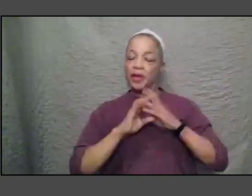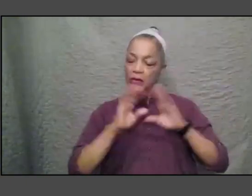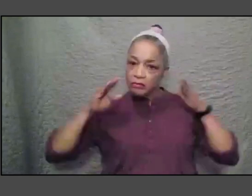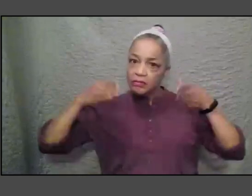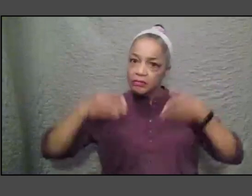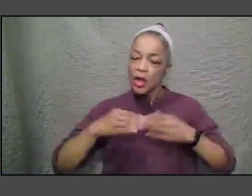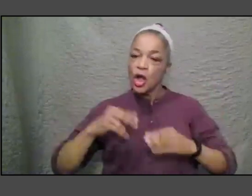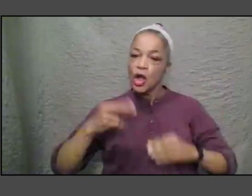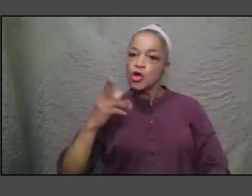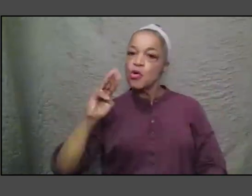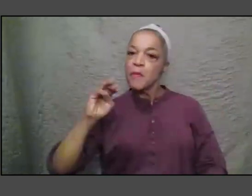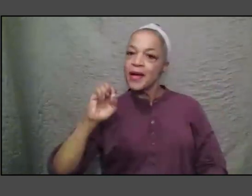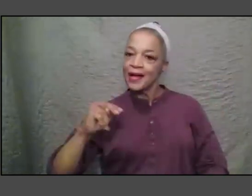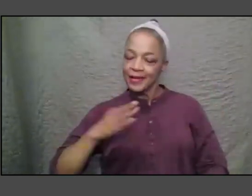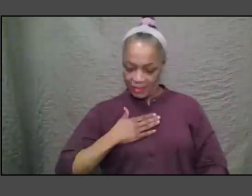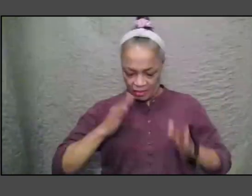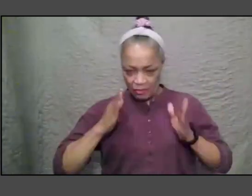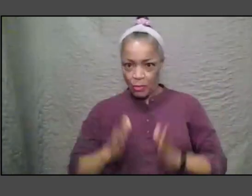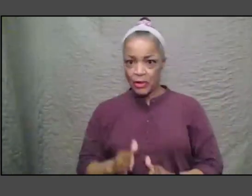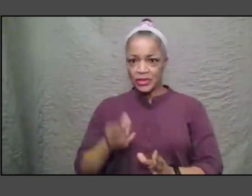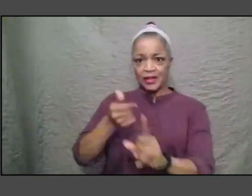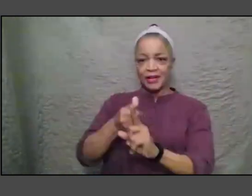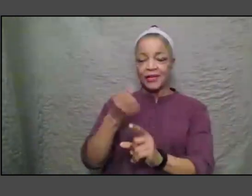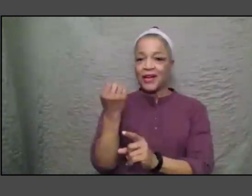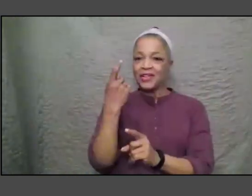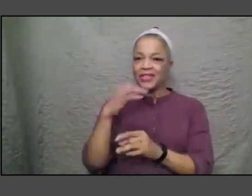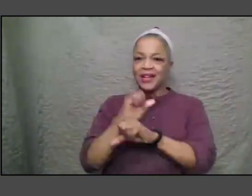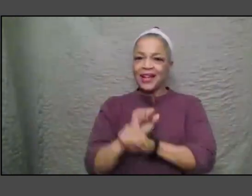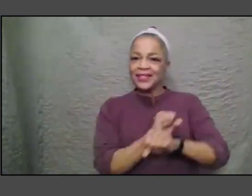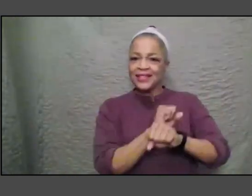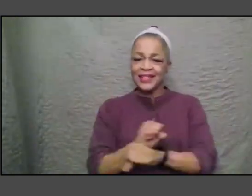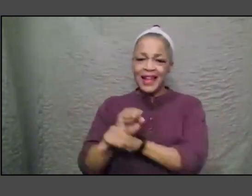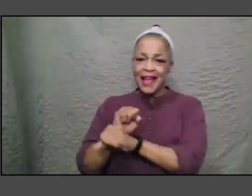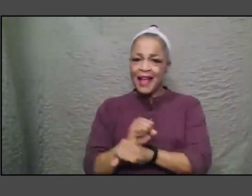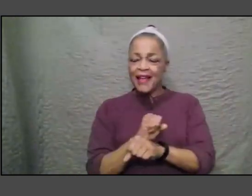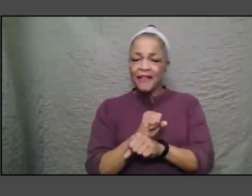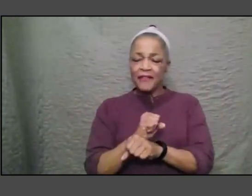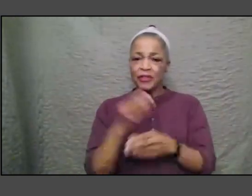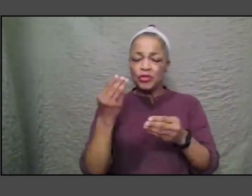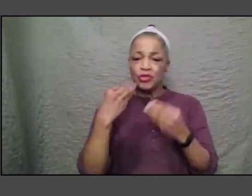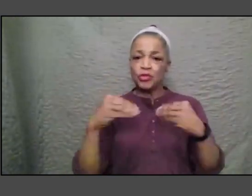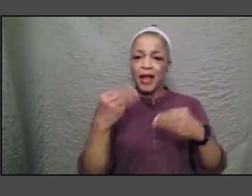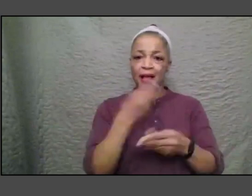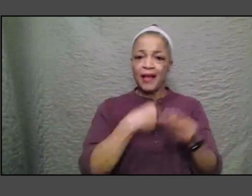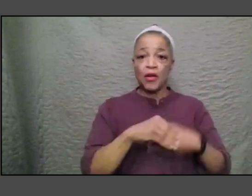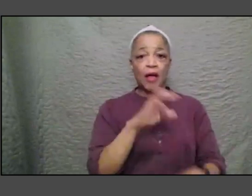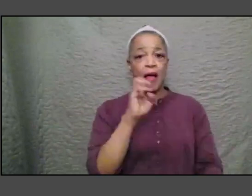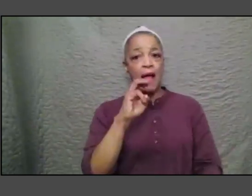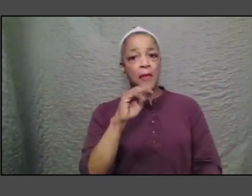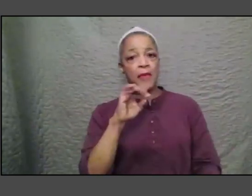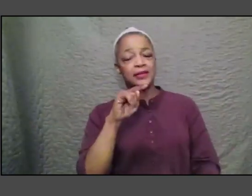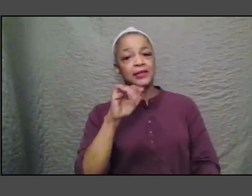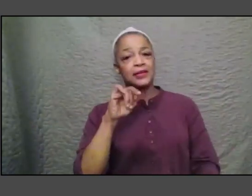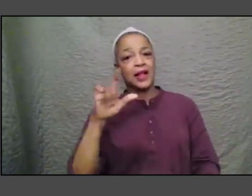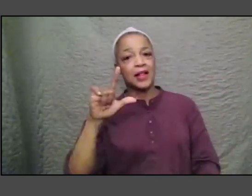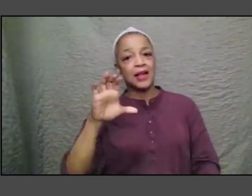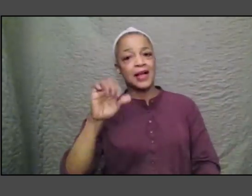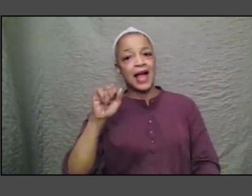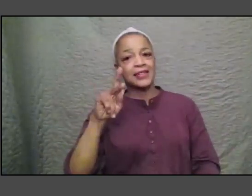understand the domestic slave trade um or emmett till's casket to understand violence and how violence has always been